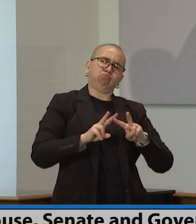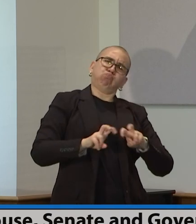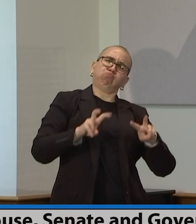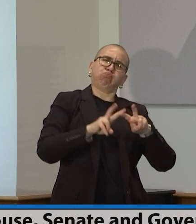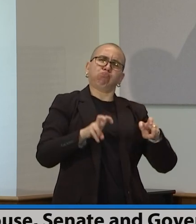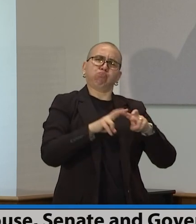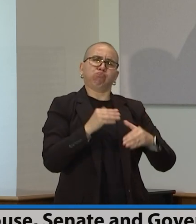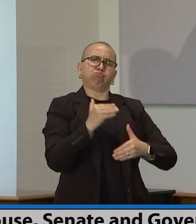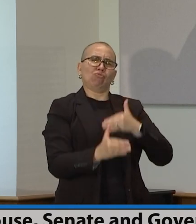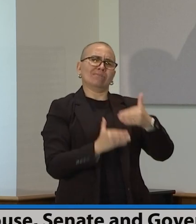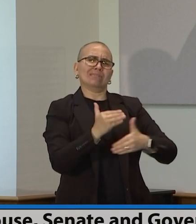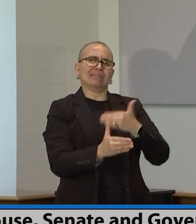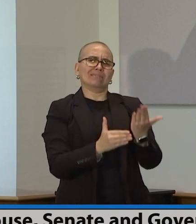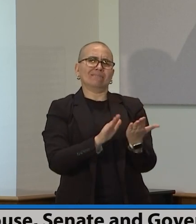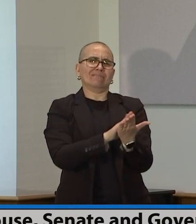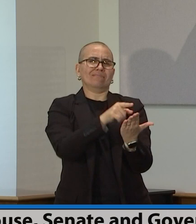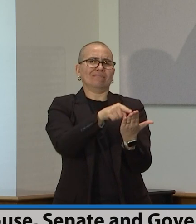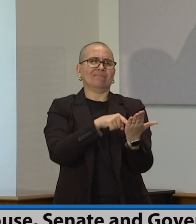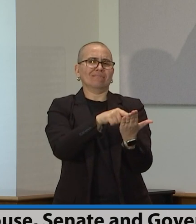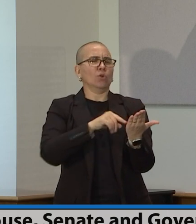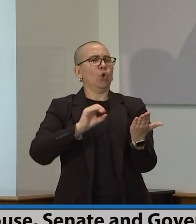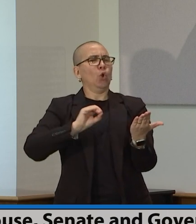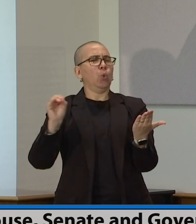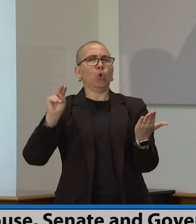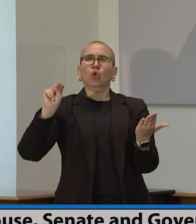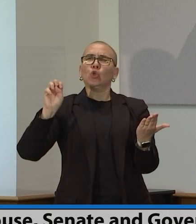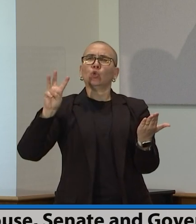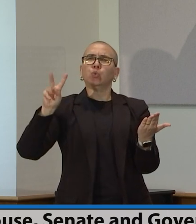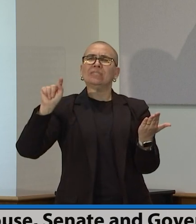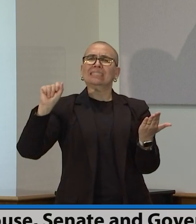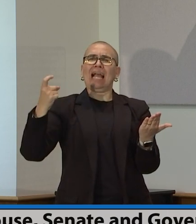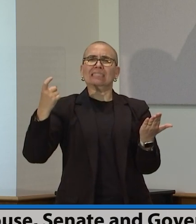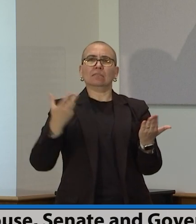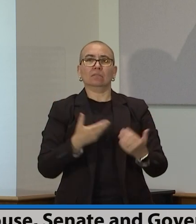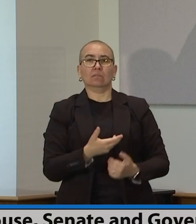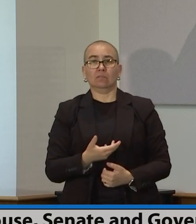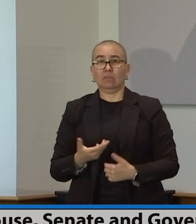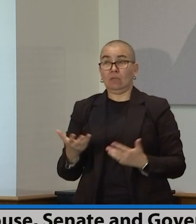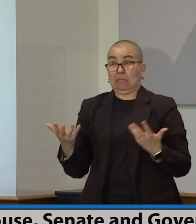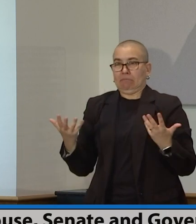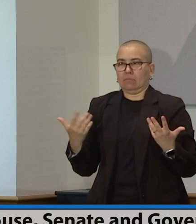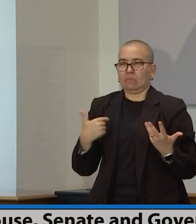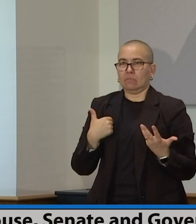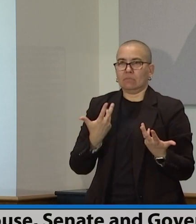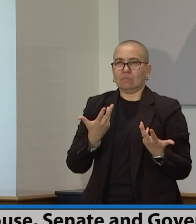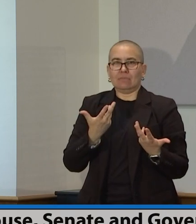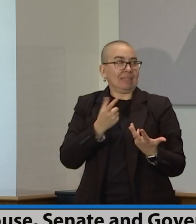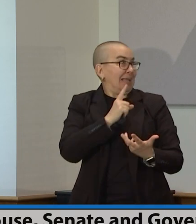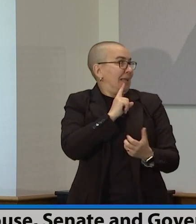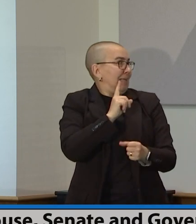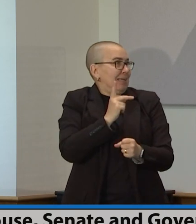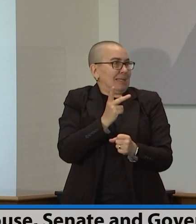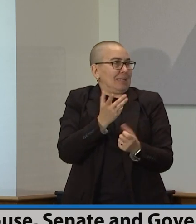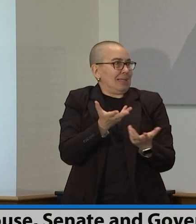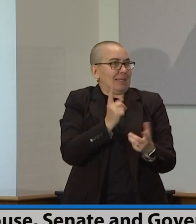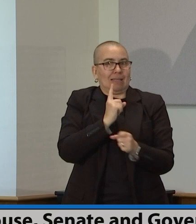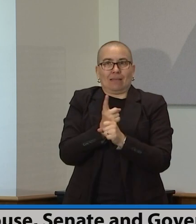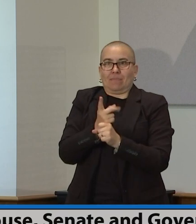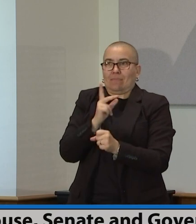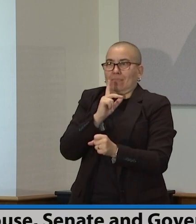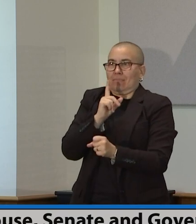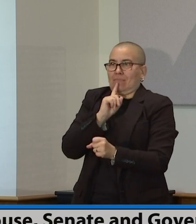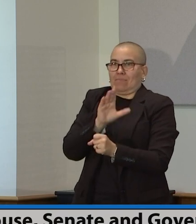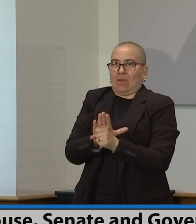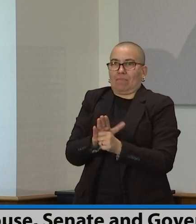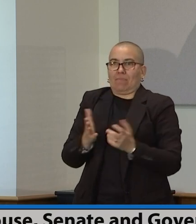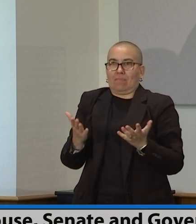Well, the promise kept on that one. I mean, we, I think we, we, we all kept some of our key promises, uh, you as far as the,